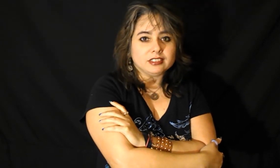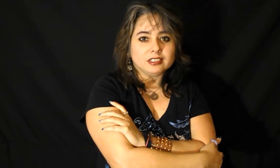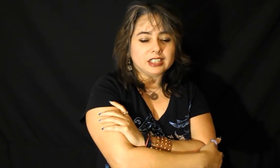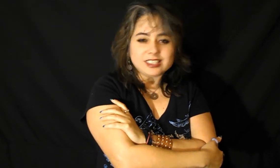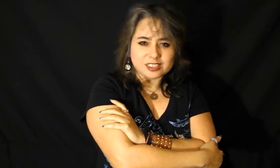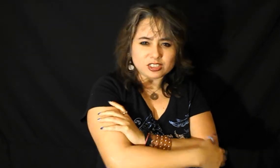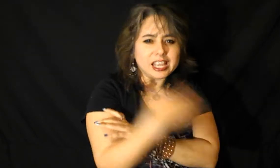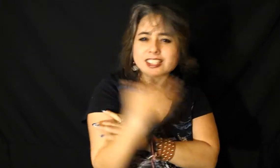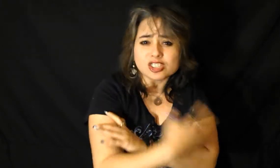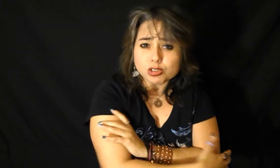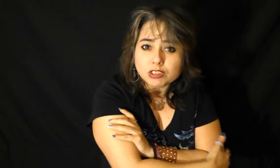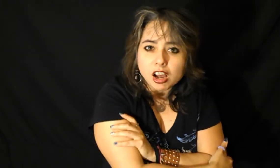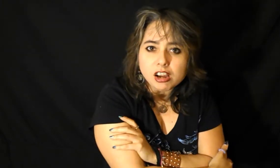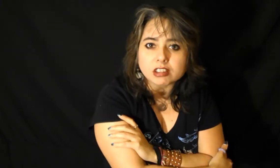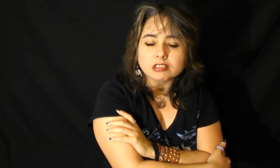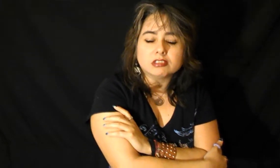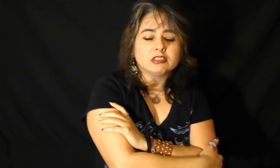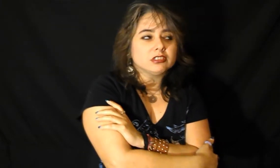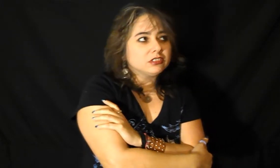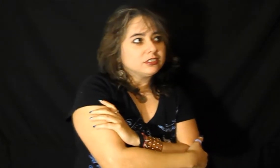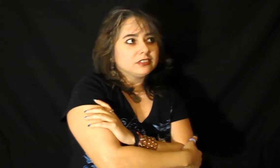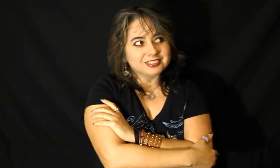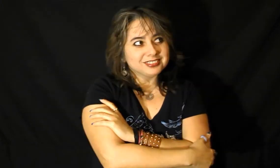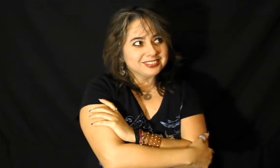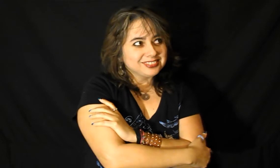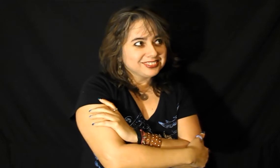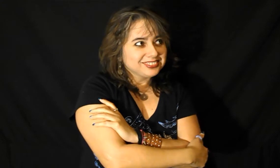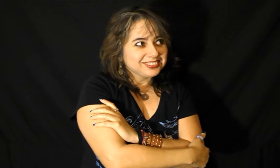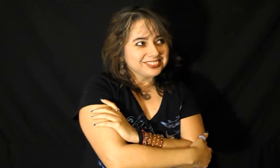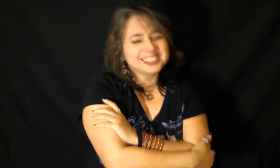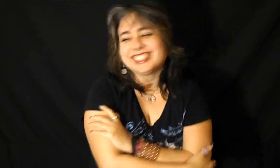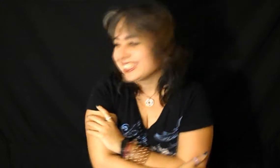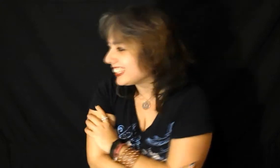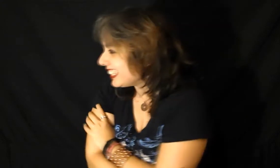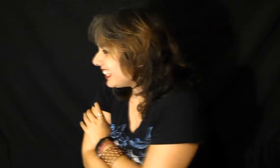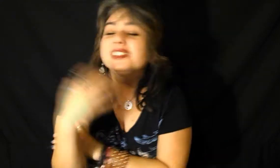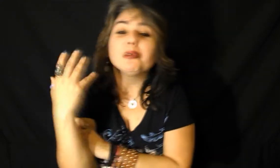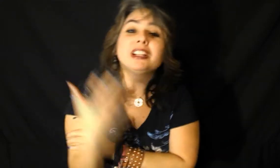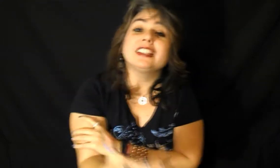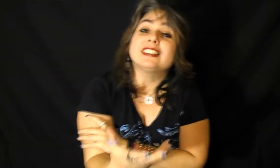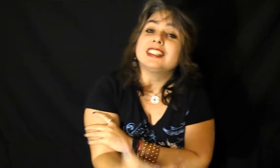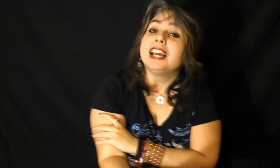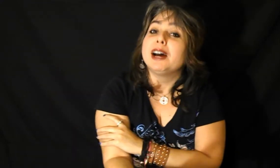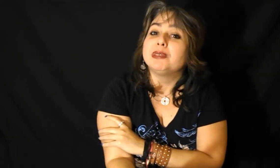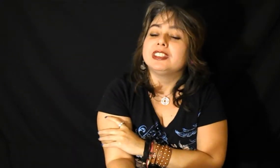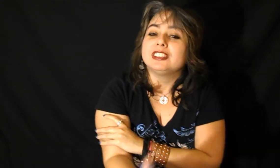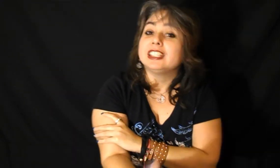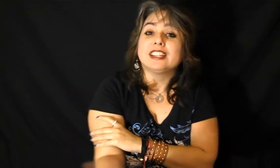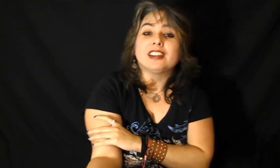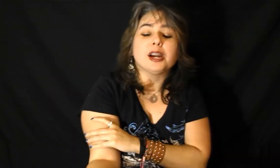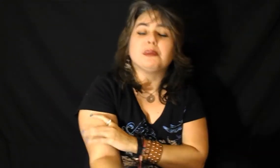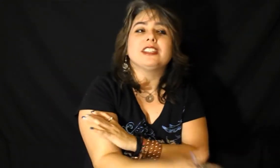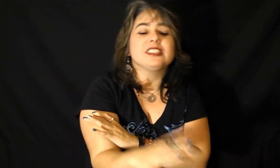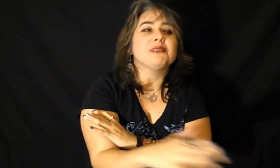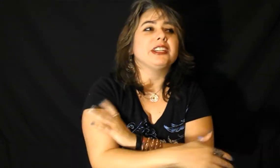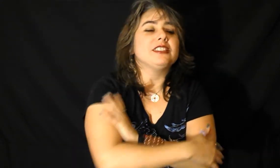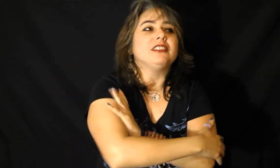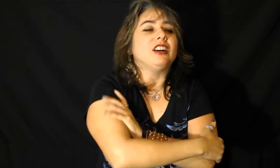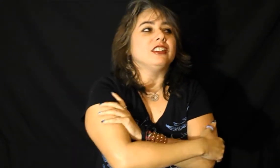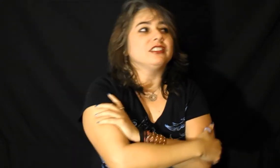that's that's too long so many things can happen during that time that's just way too long